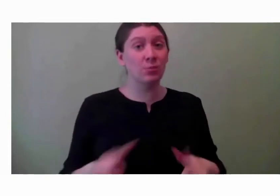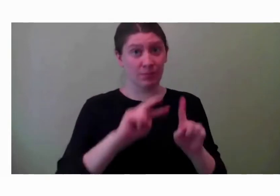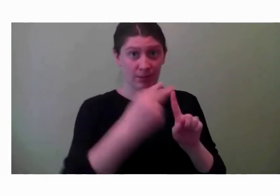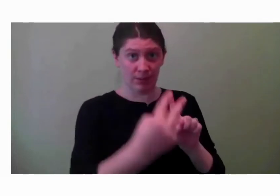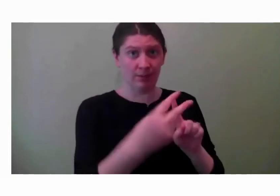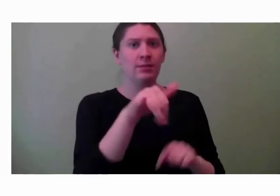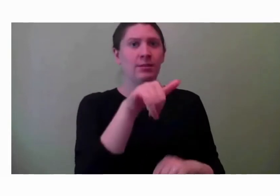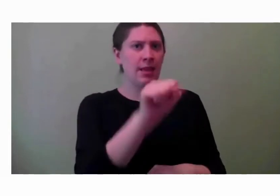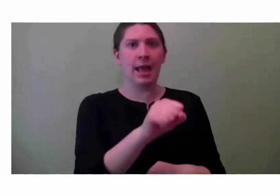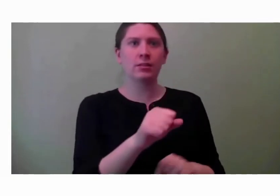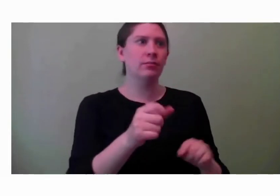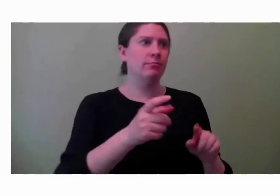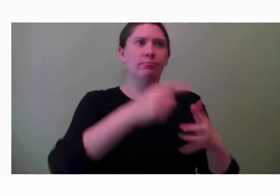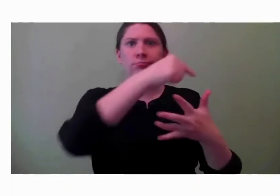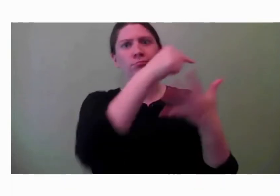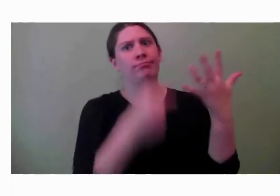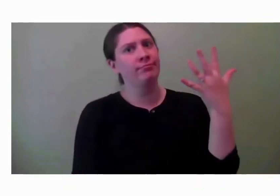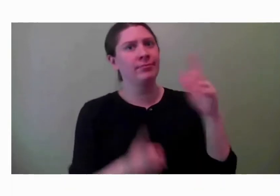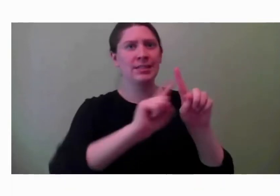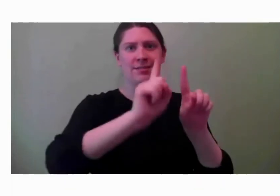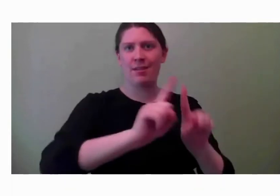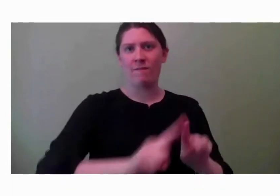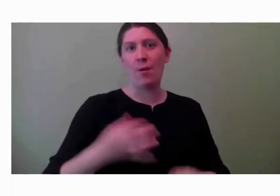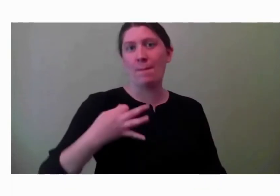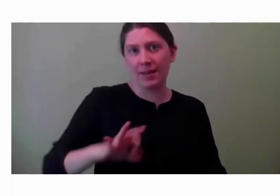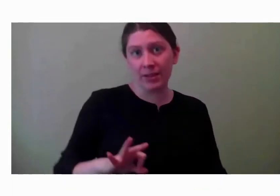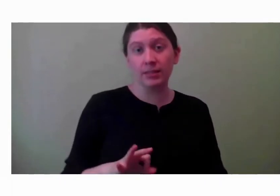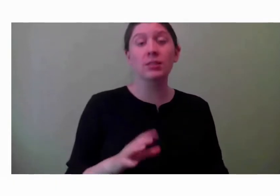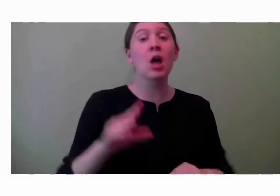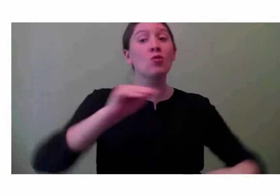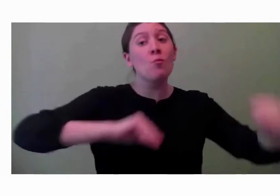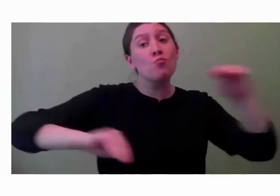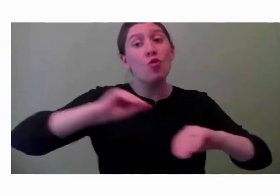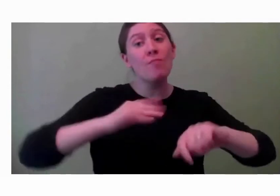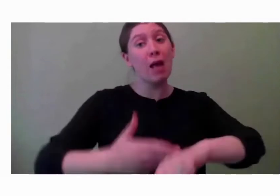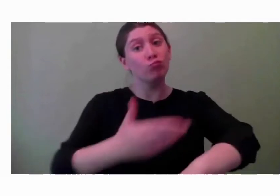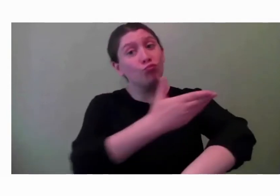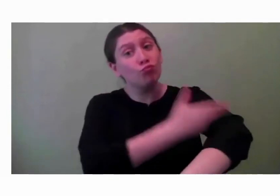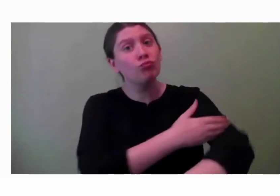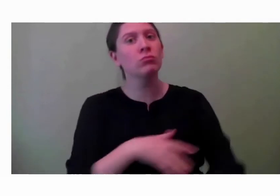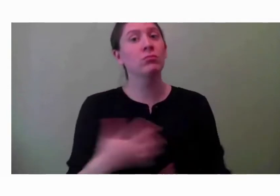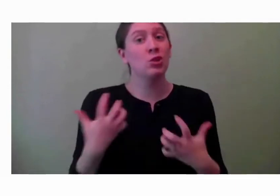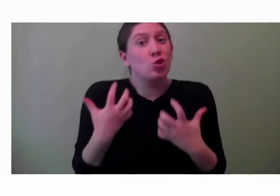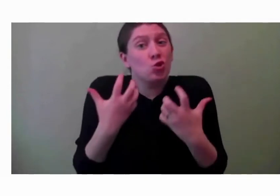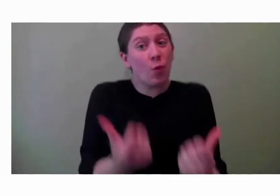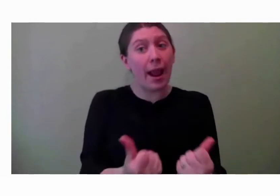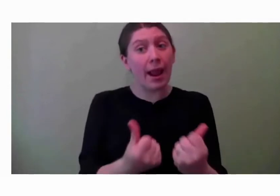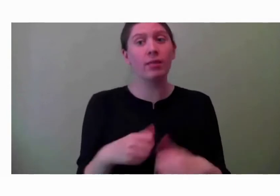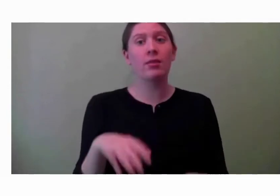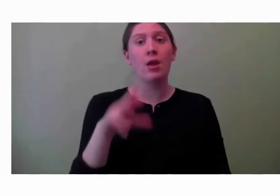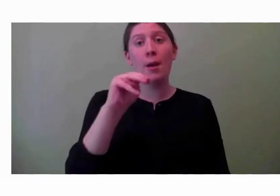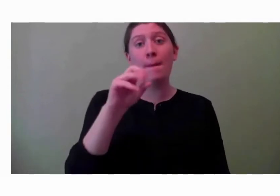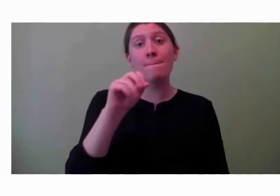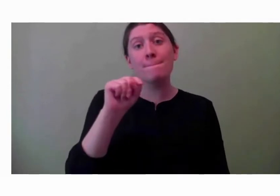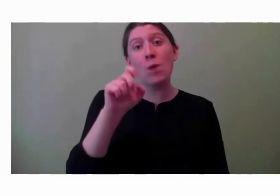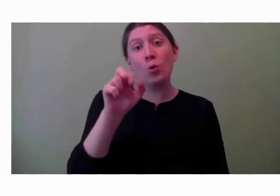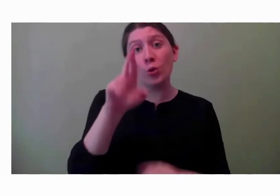benefits that we can work on, whether it's range of motion, whether it's strengthening, motor planning skills, and being active